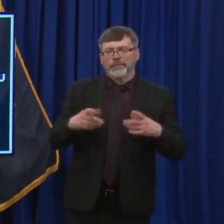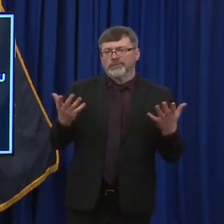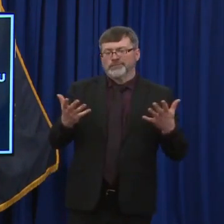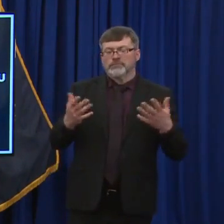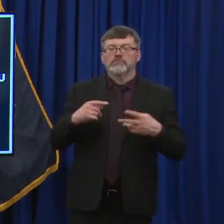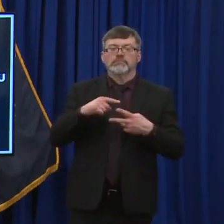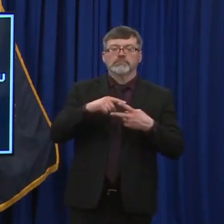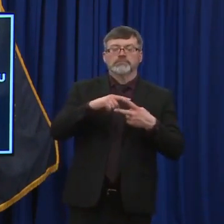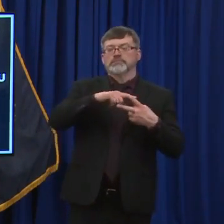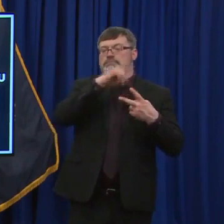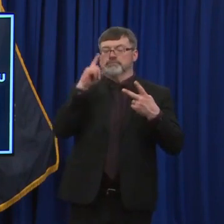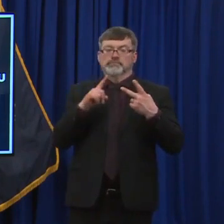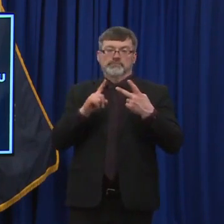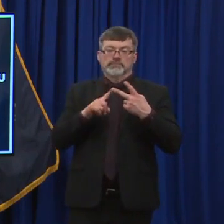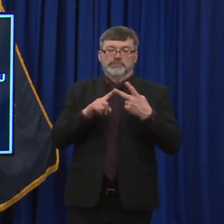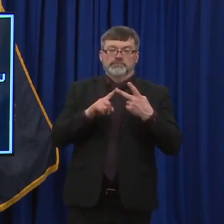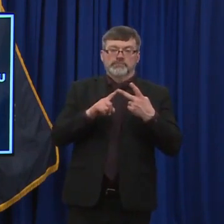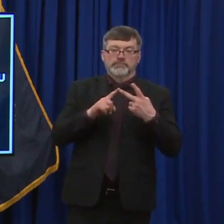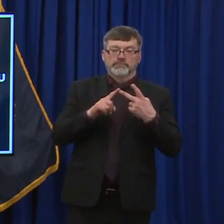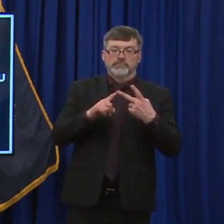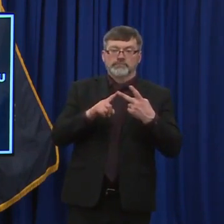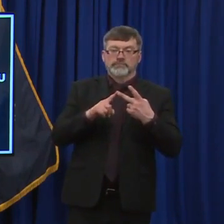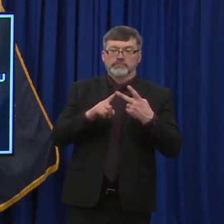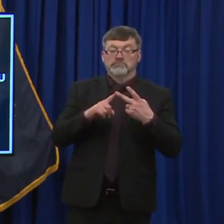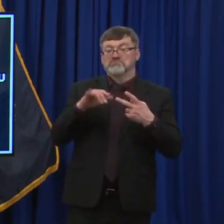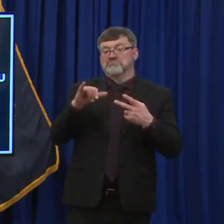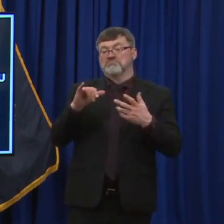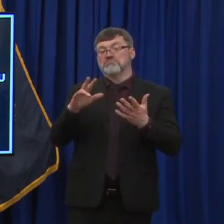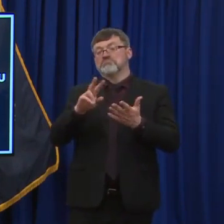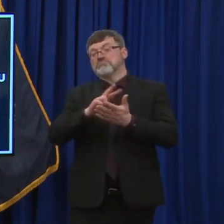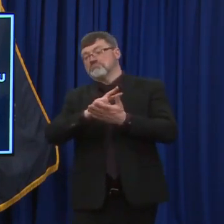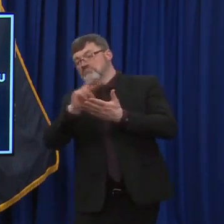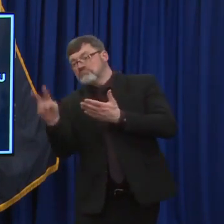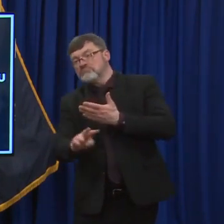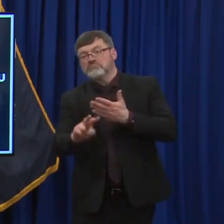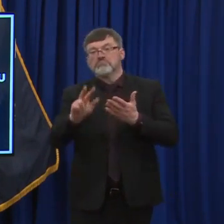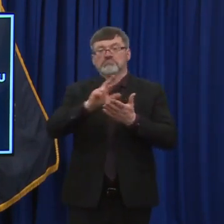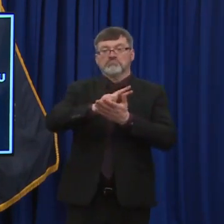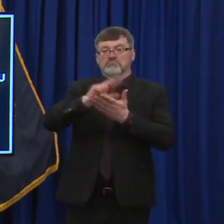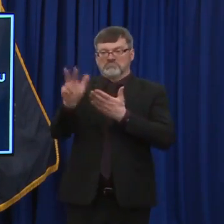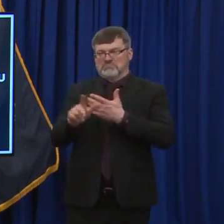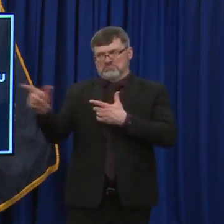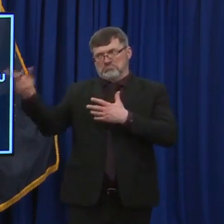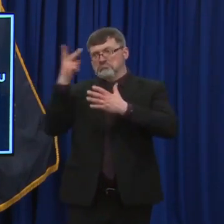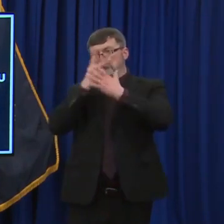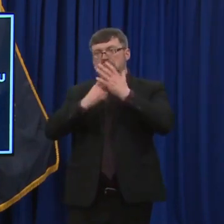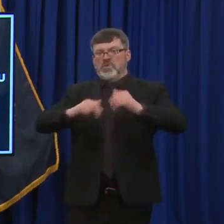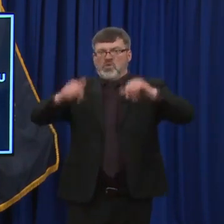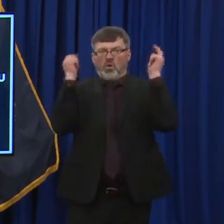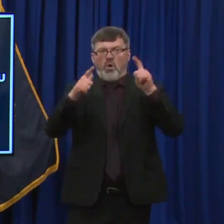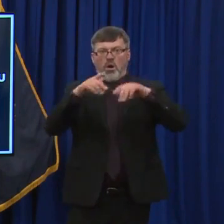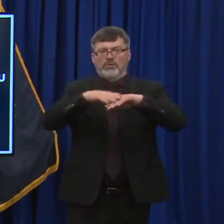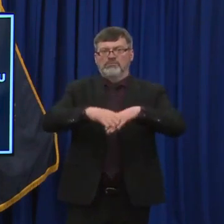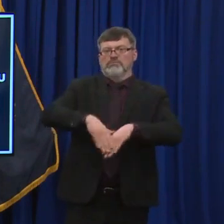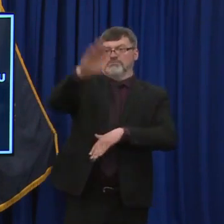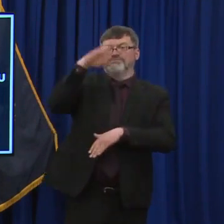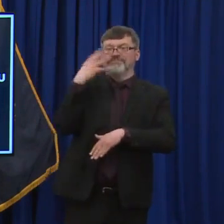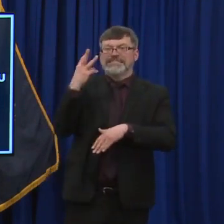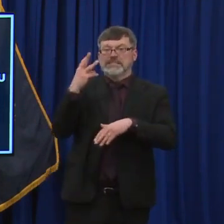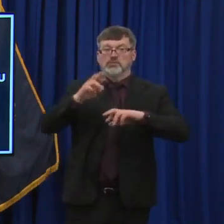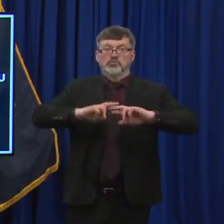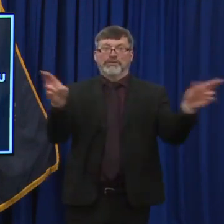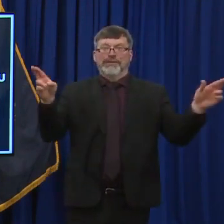to the point in a couple of weeks when the vaccination is open to all adults, what are the rules going to be, um,